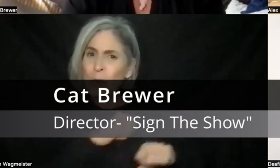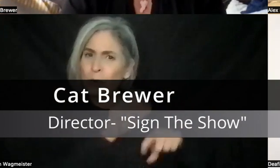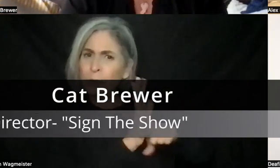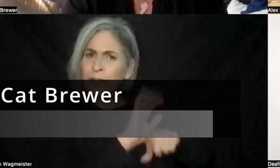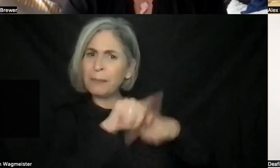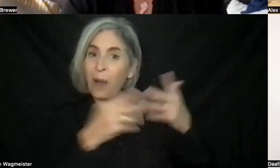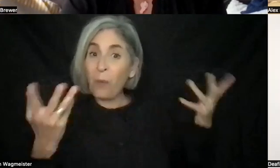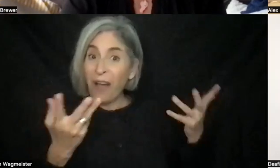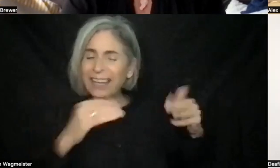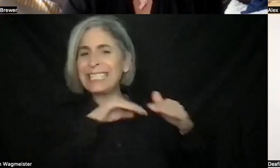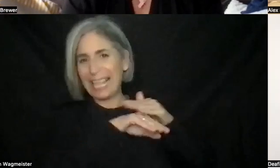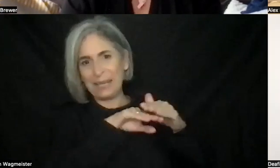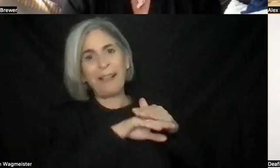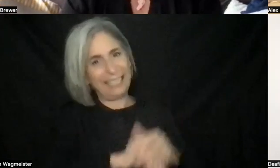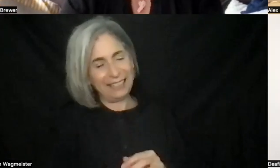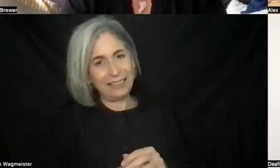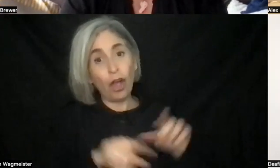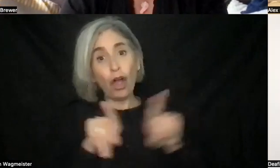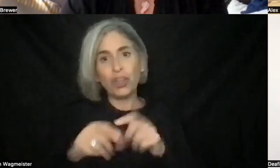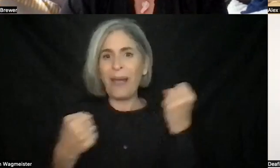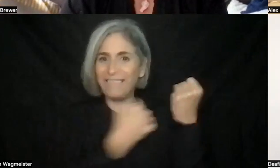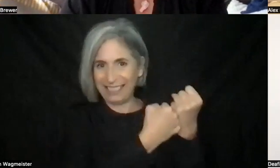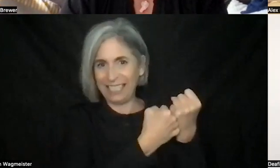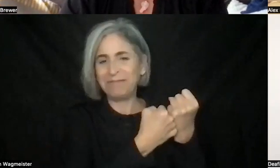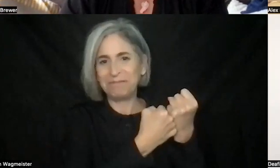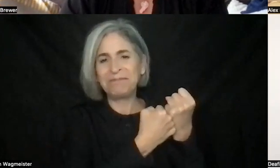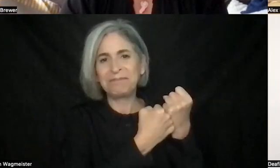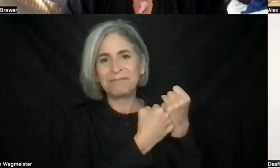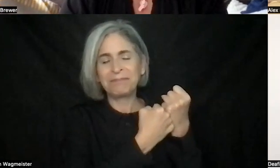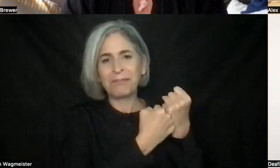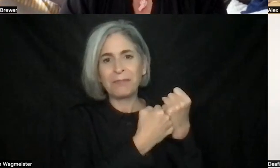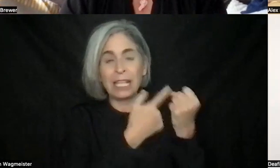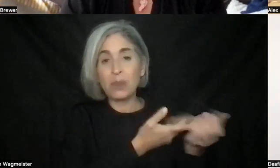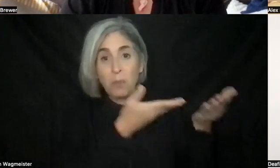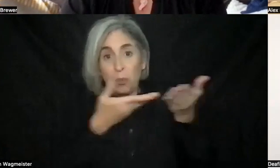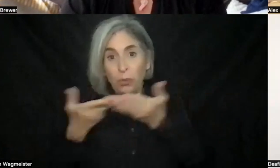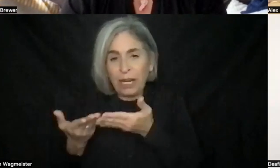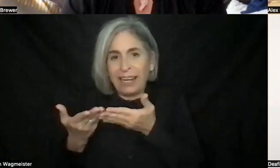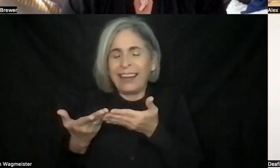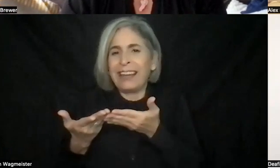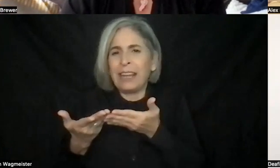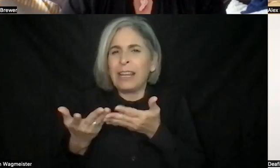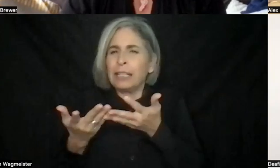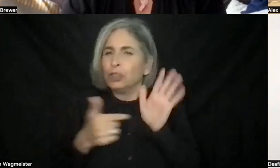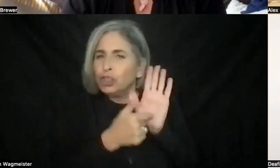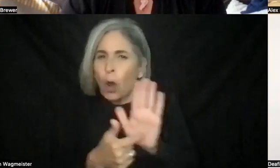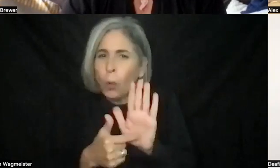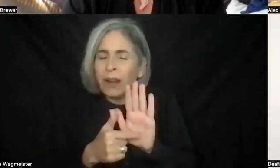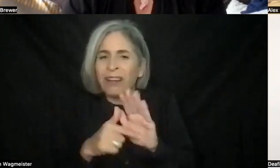and advocacy. And it is bringing to light the challenges and barriers that the